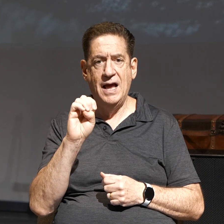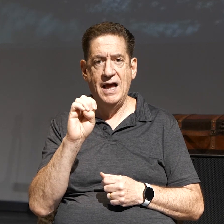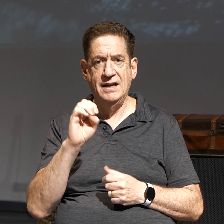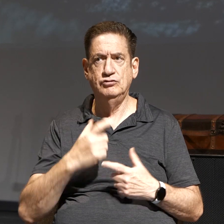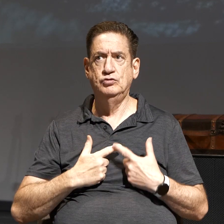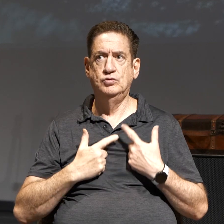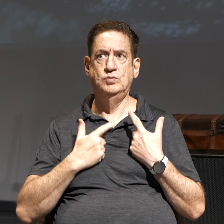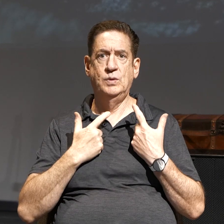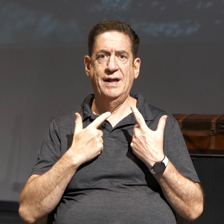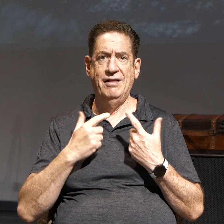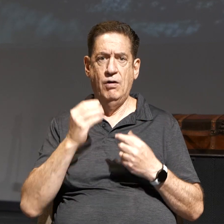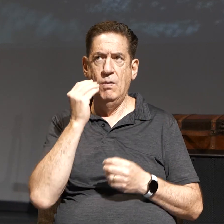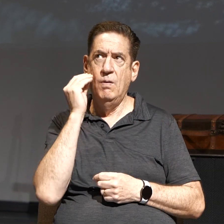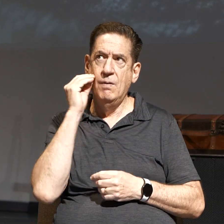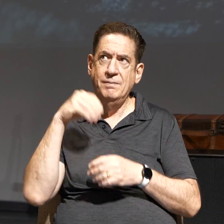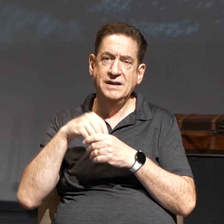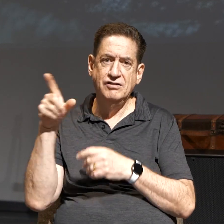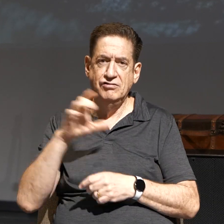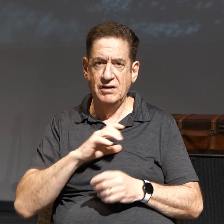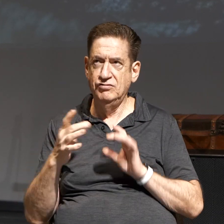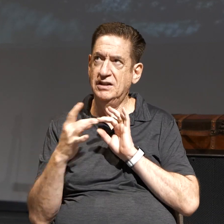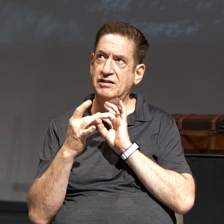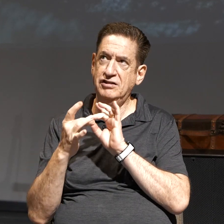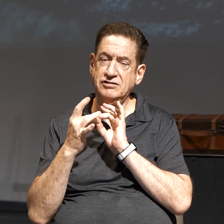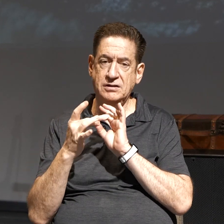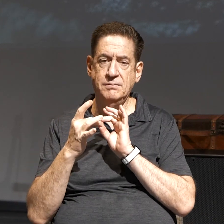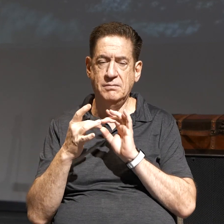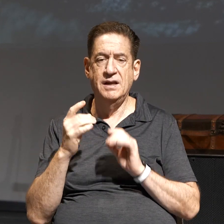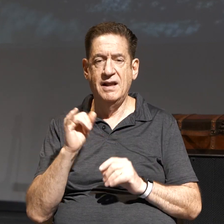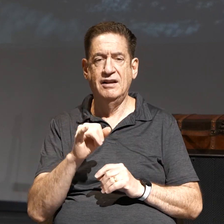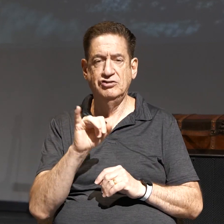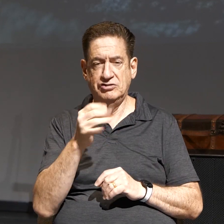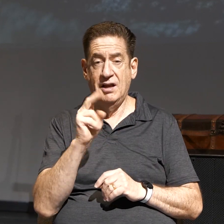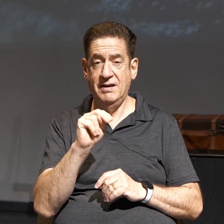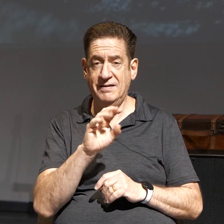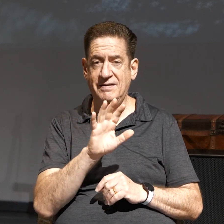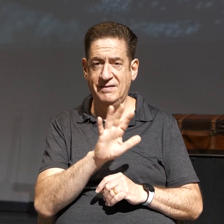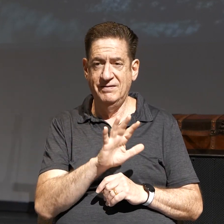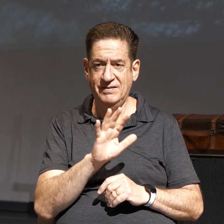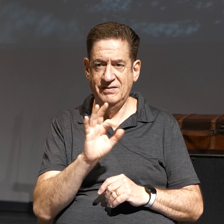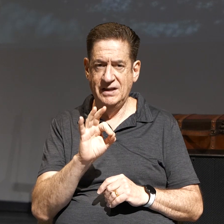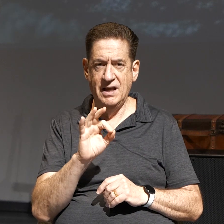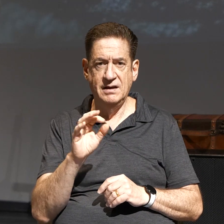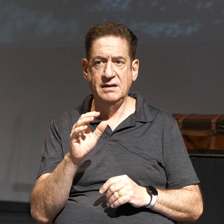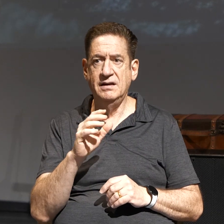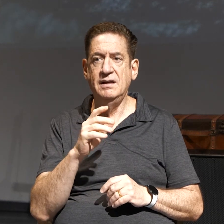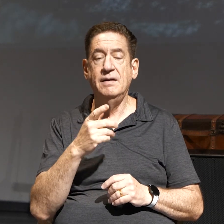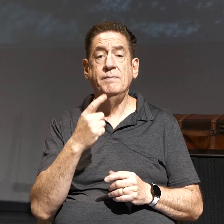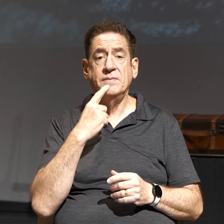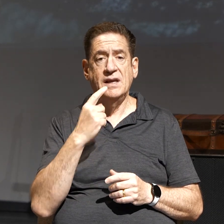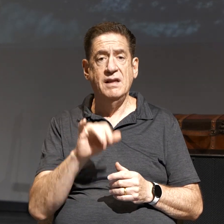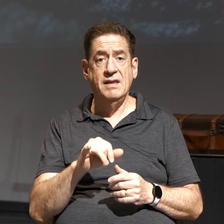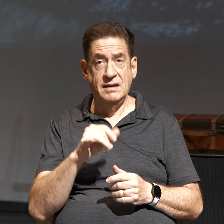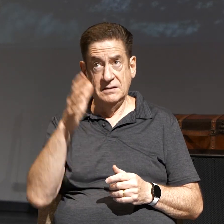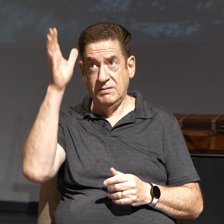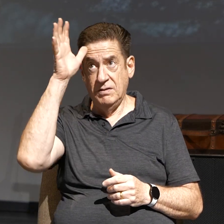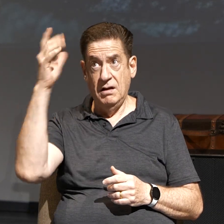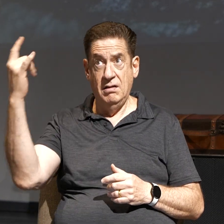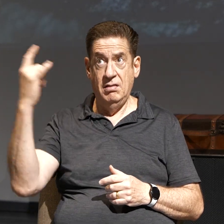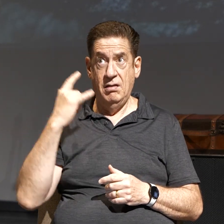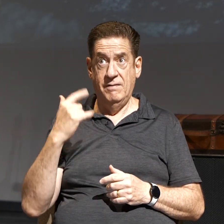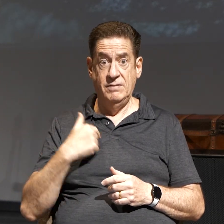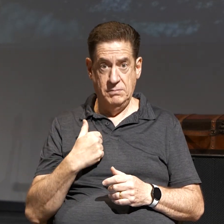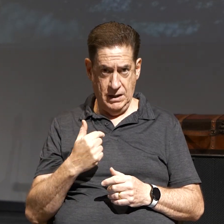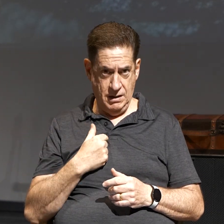home in Christ, having a relationship with Him. John 15, 9. It's a powerful verse. This is what He says. Jesus is talking to His disciples. says, As the Father has loved Me,